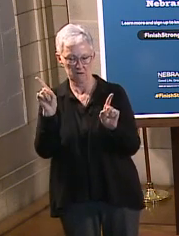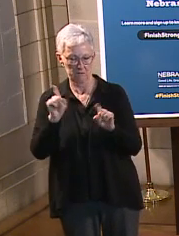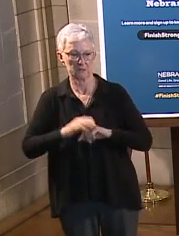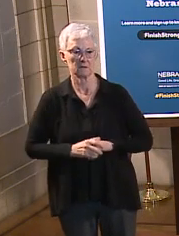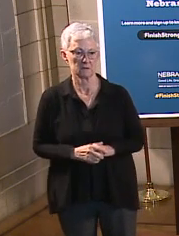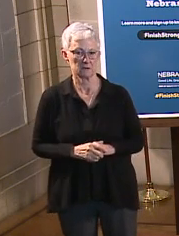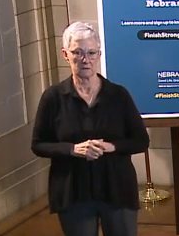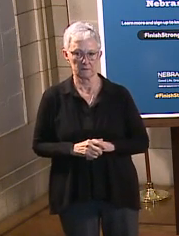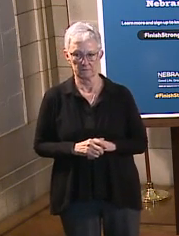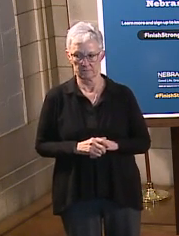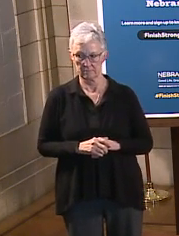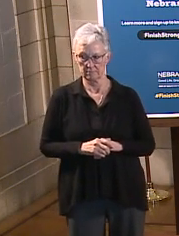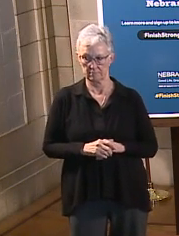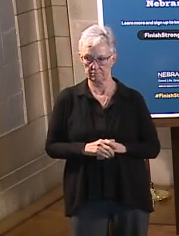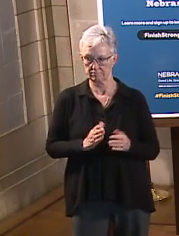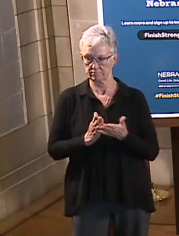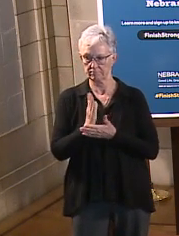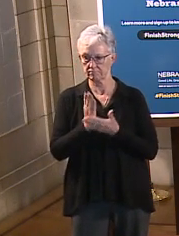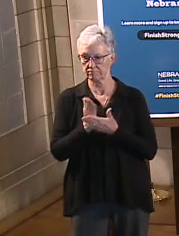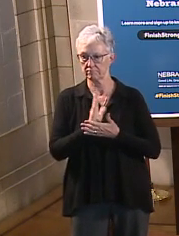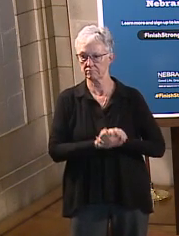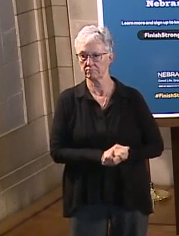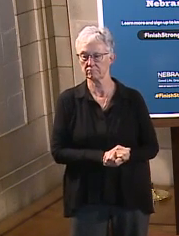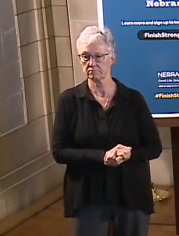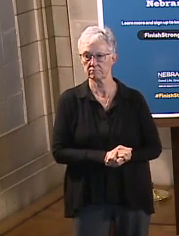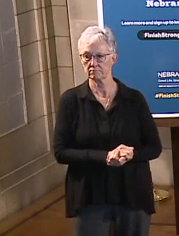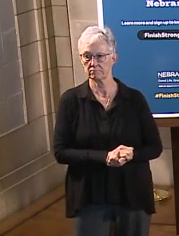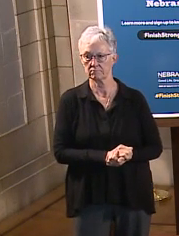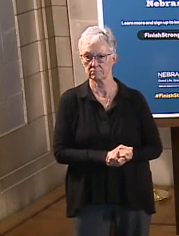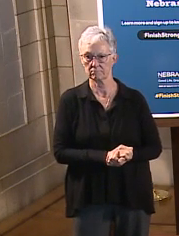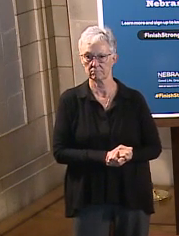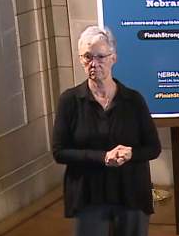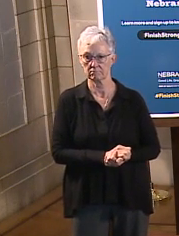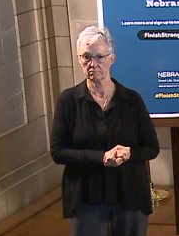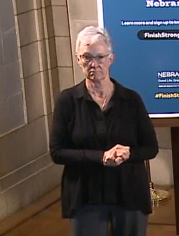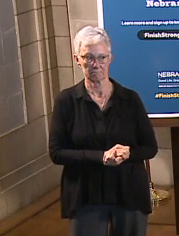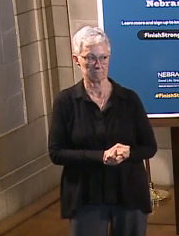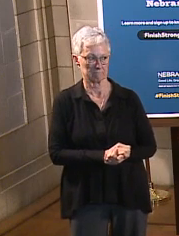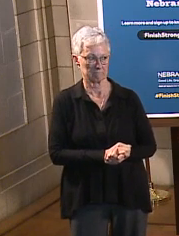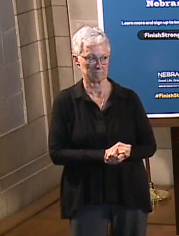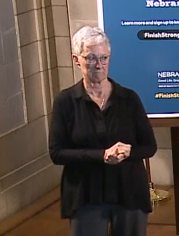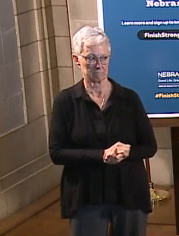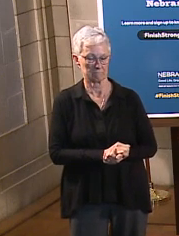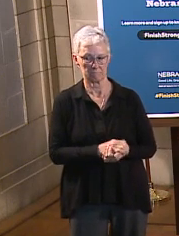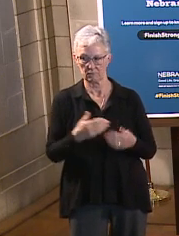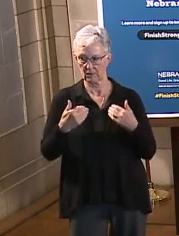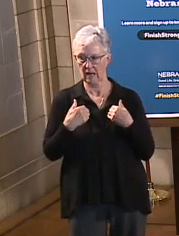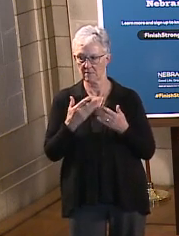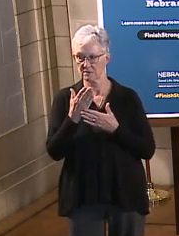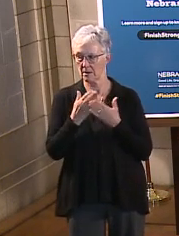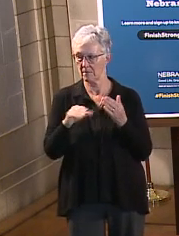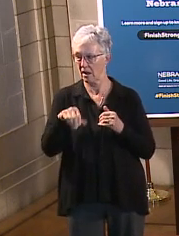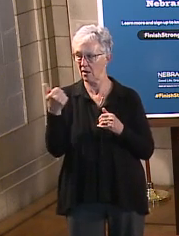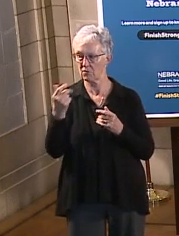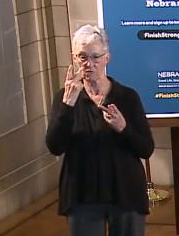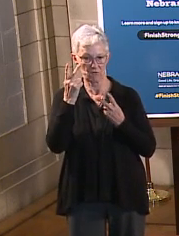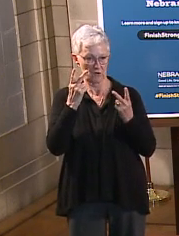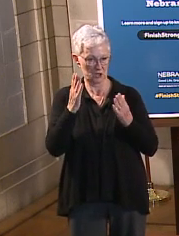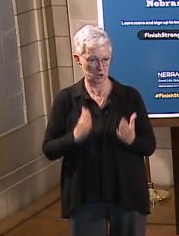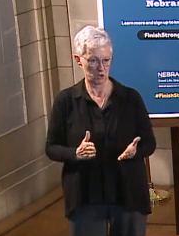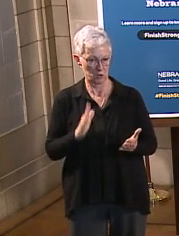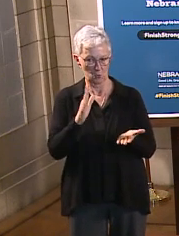mind. All right. right. So we have a number of guests now. They're going to be talking about our